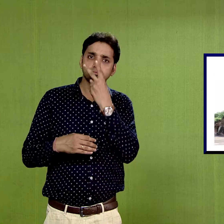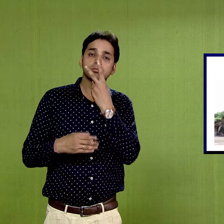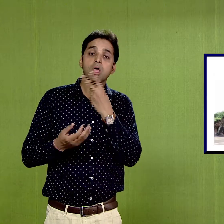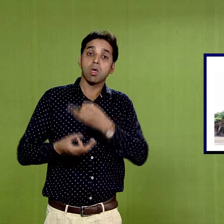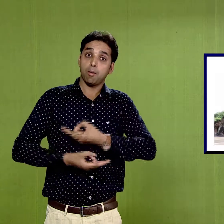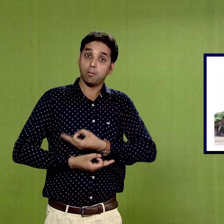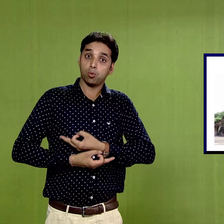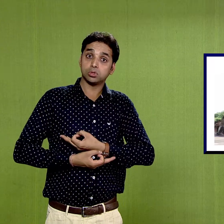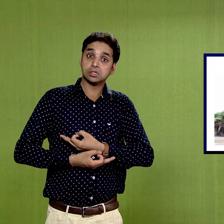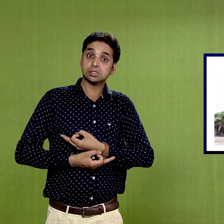caves.